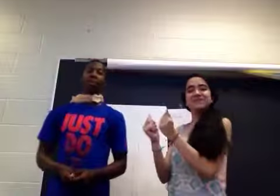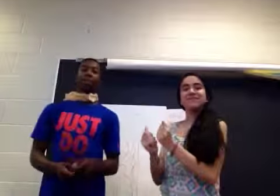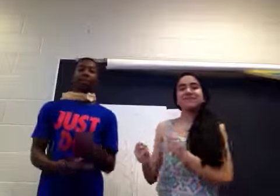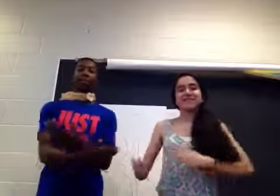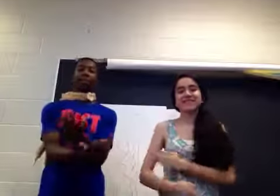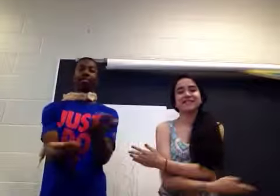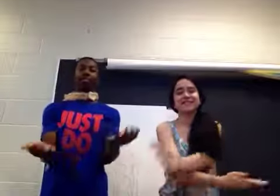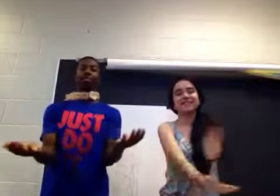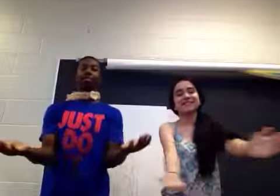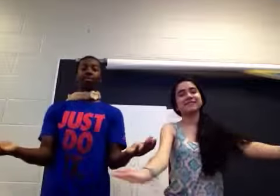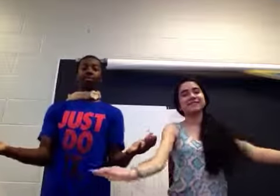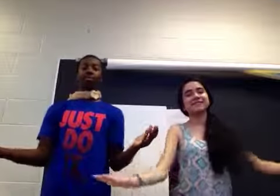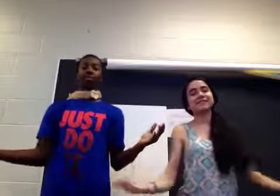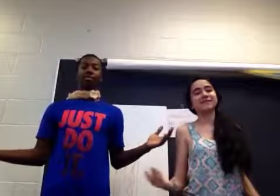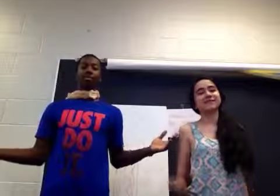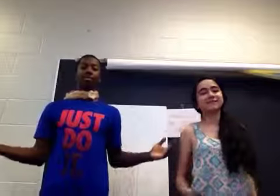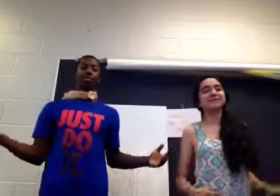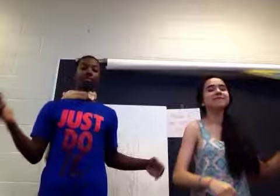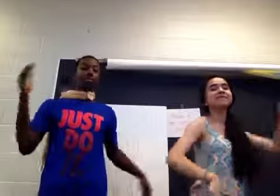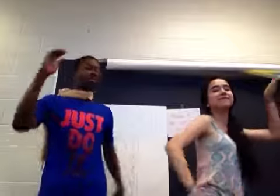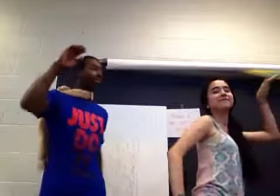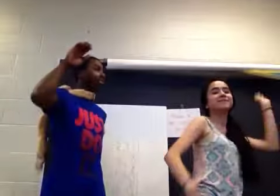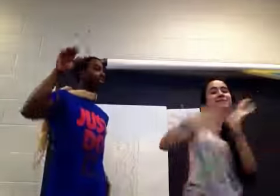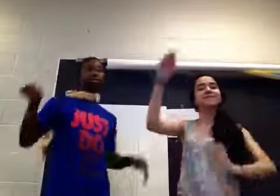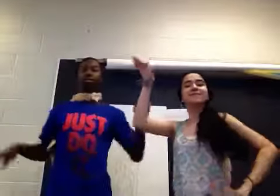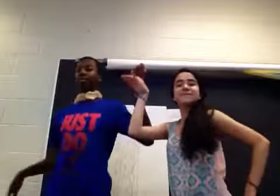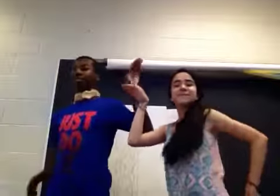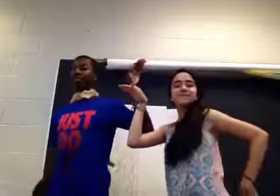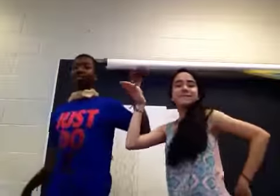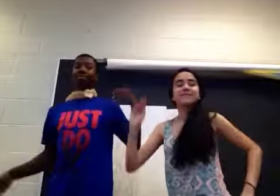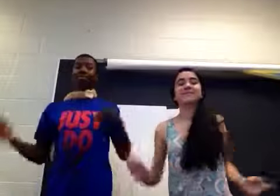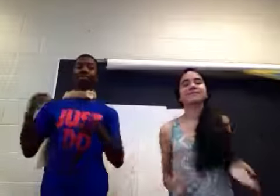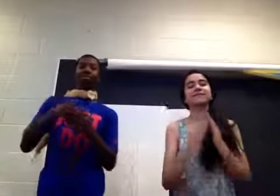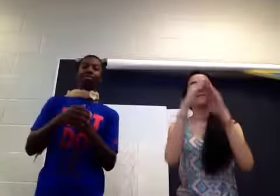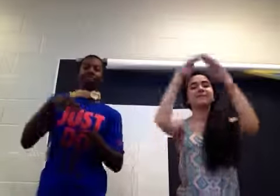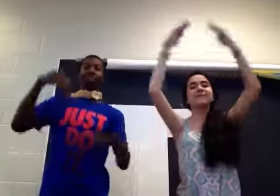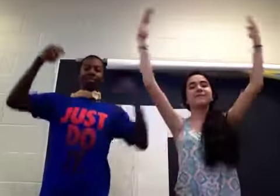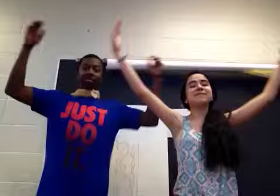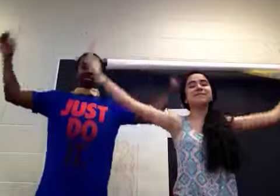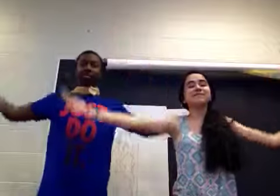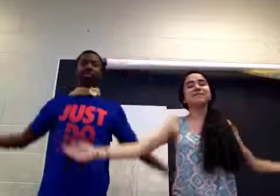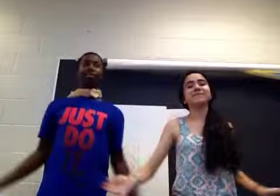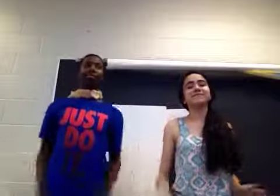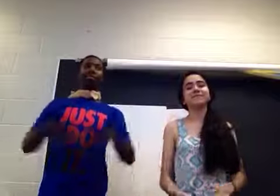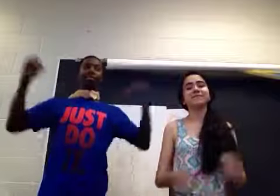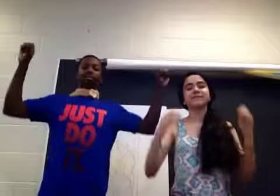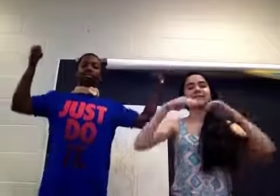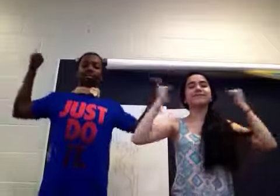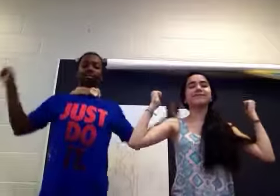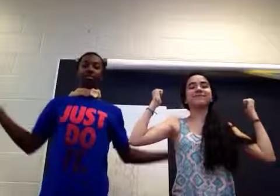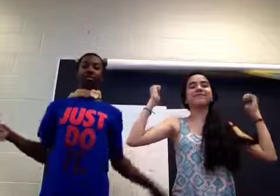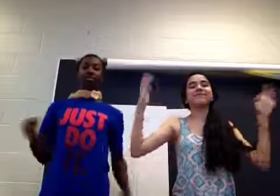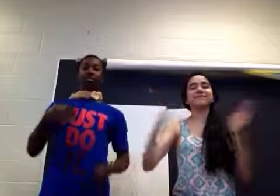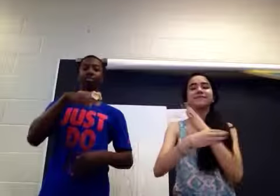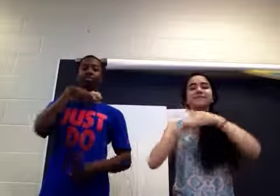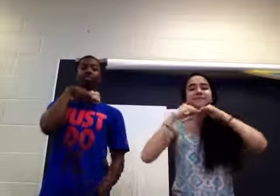People thought all animals arrived here unrelated The world began and then came an all perfectly